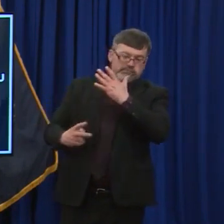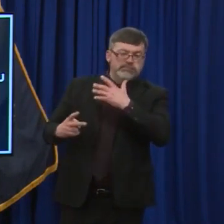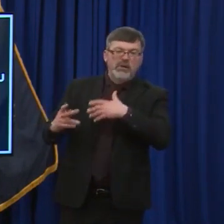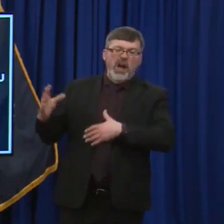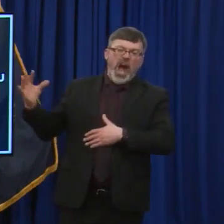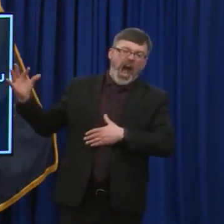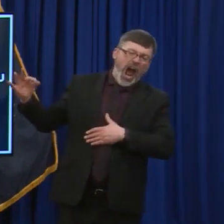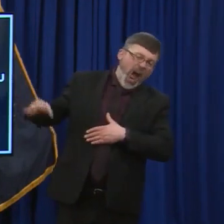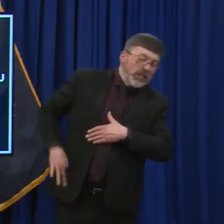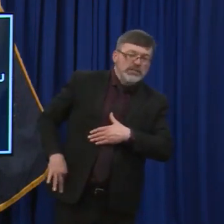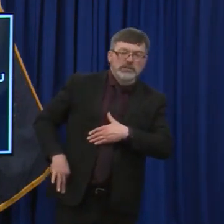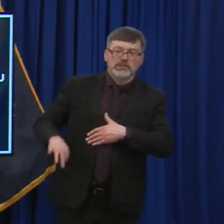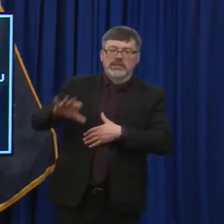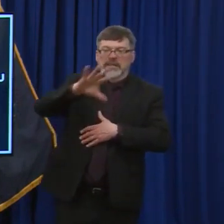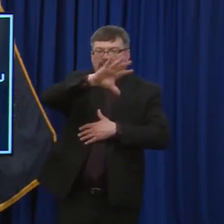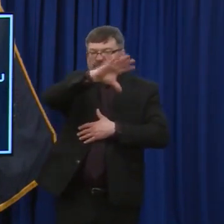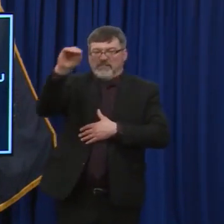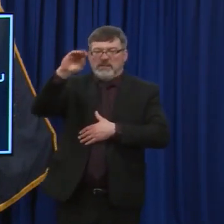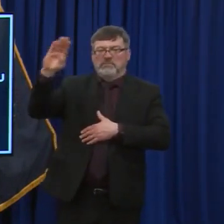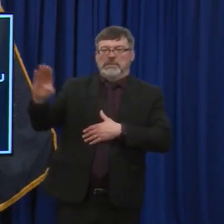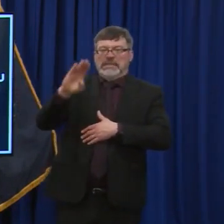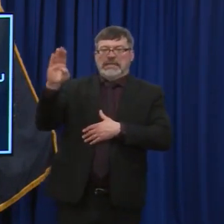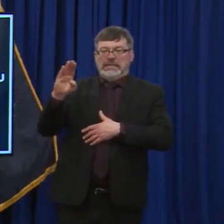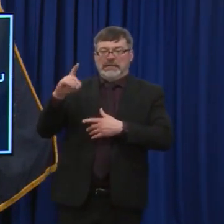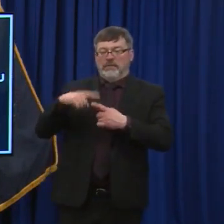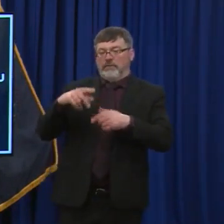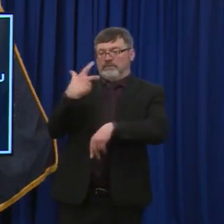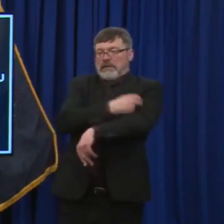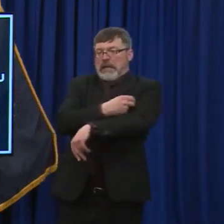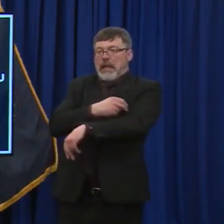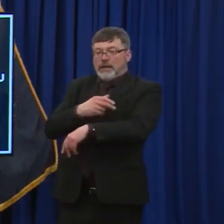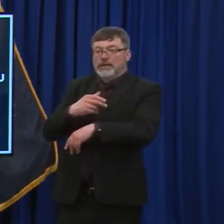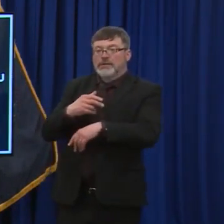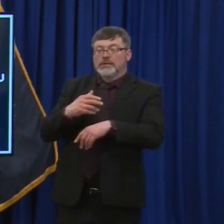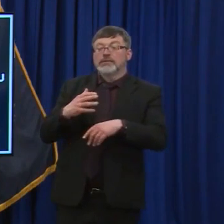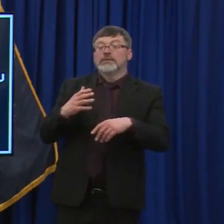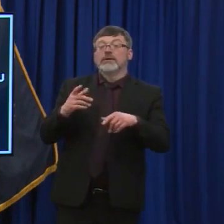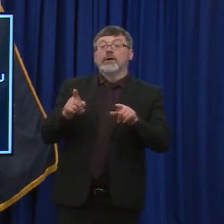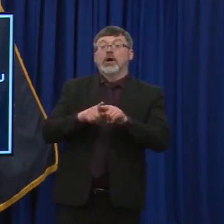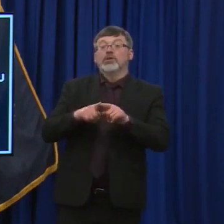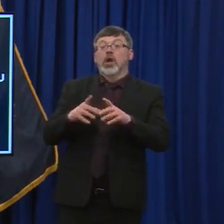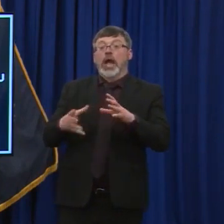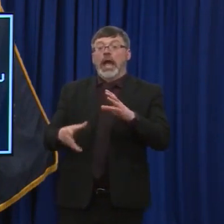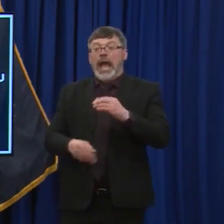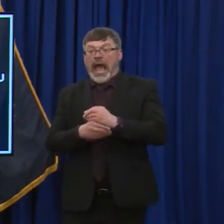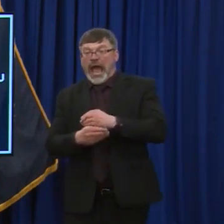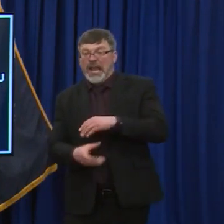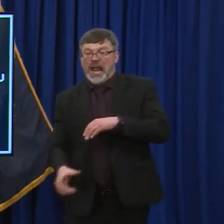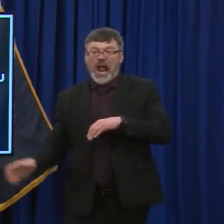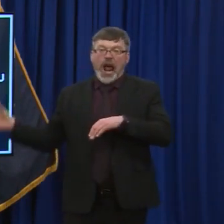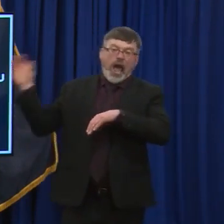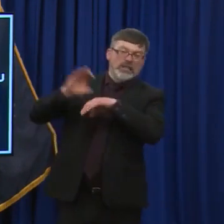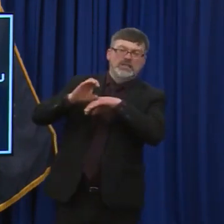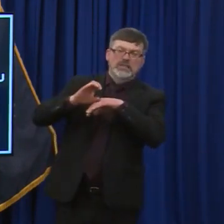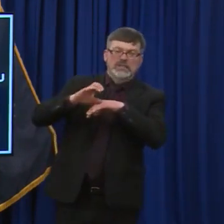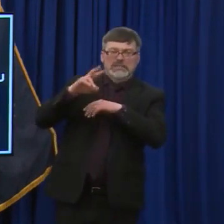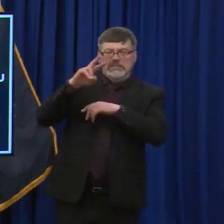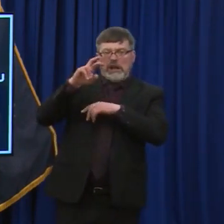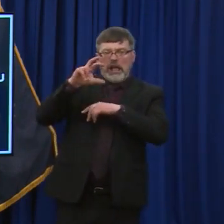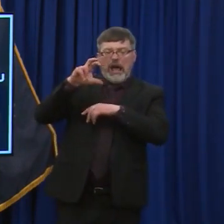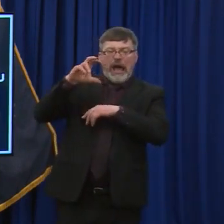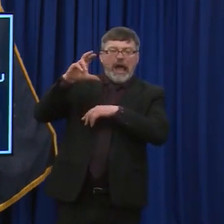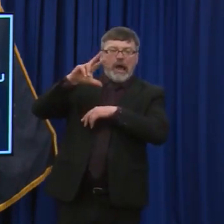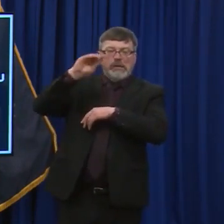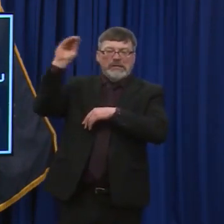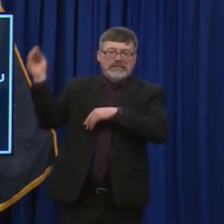uh, also talking about raising that profit margin by two or 300%, um, especially with